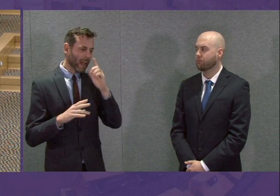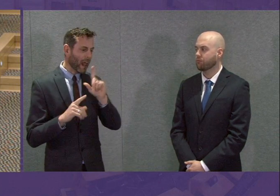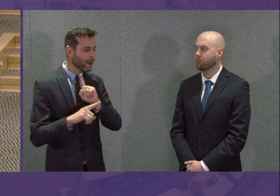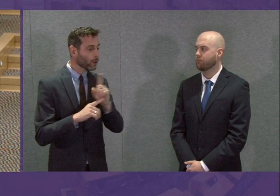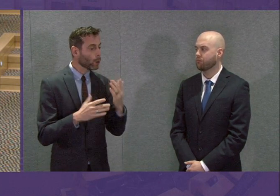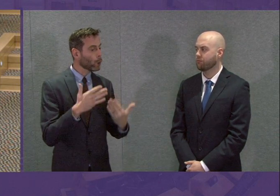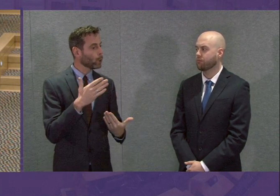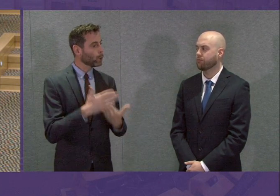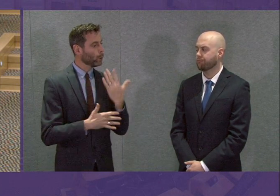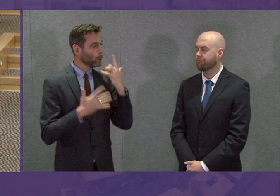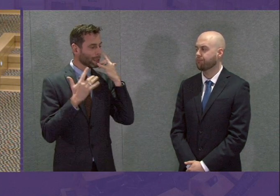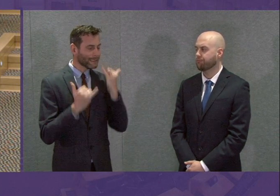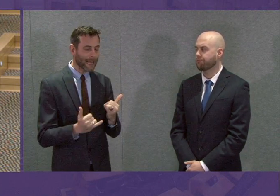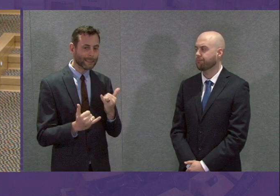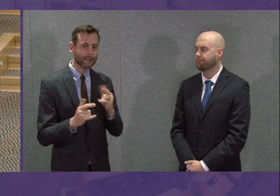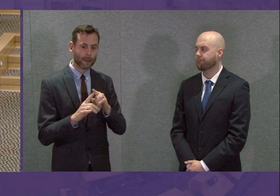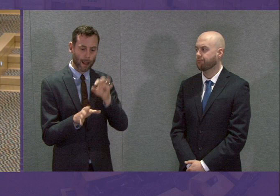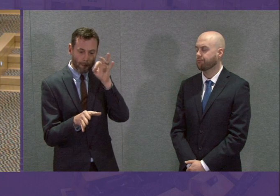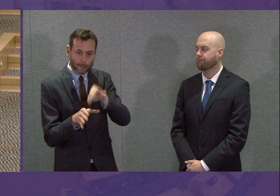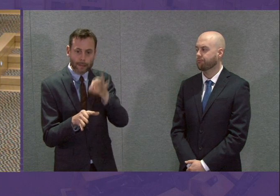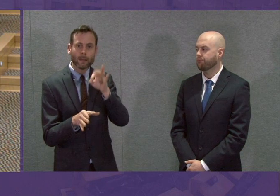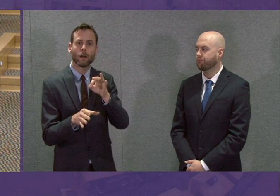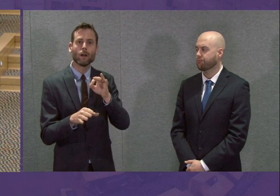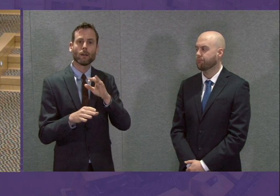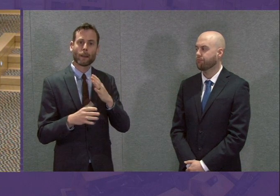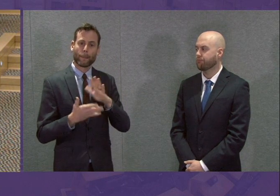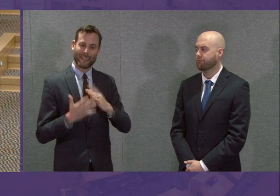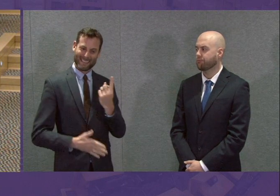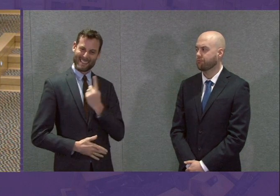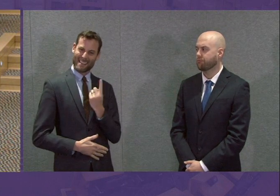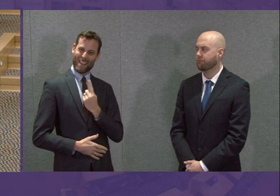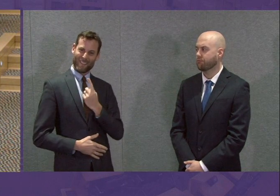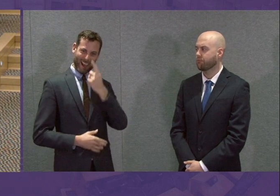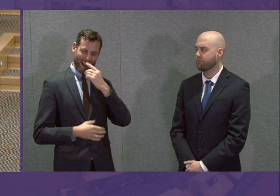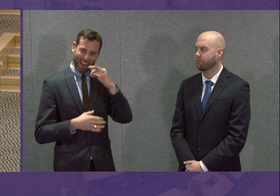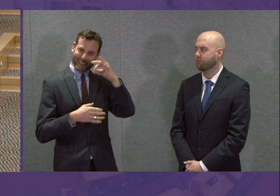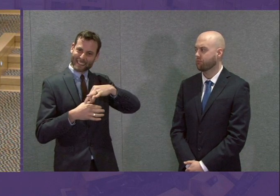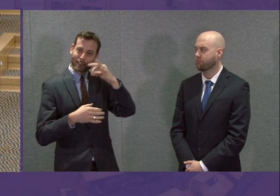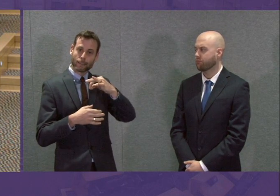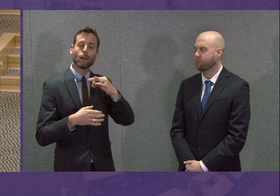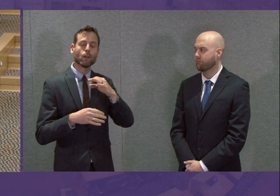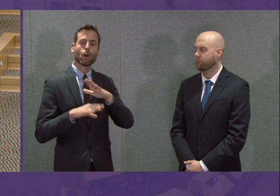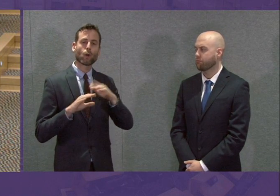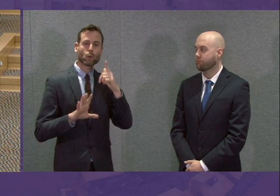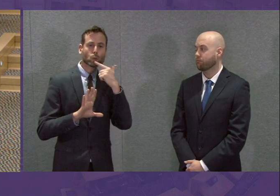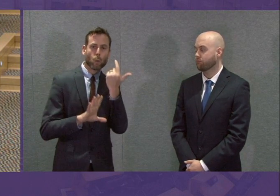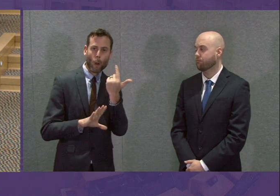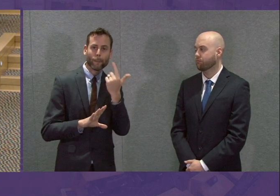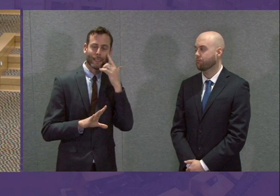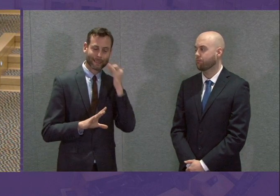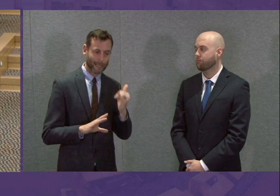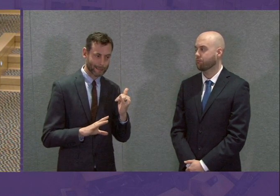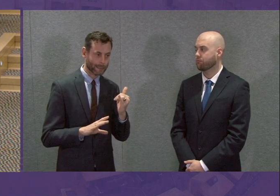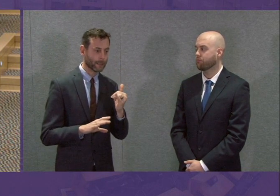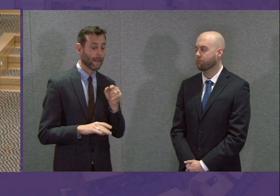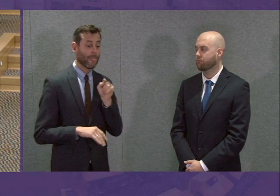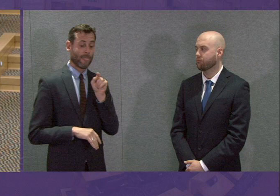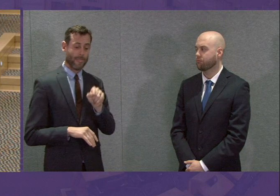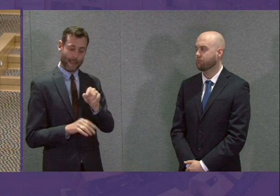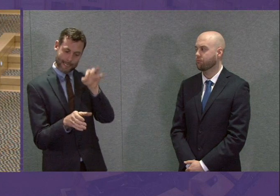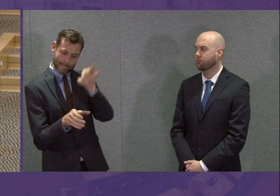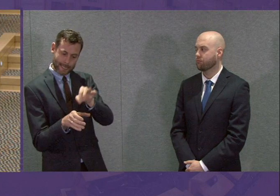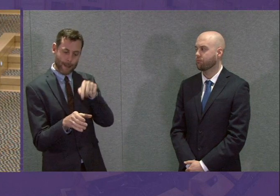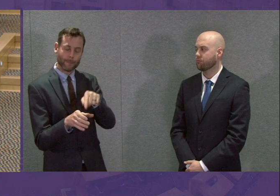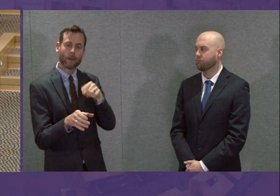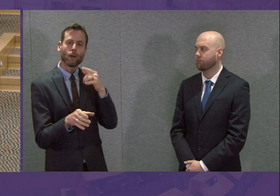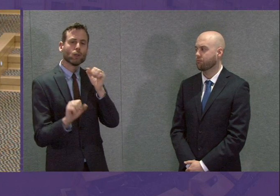rather than swab tests, which will allow people to test themselves much more quickly and tell whether or not they have had the virus. These are not available right now, but I do